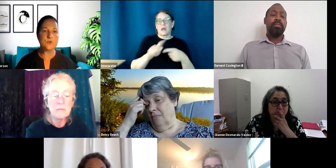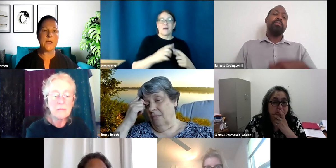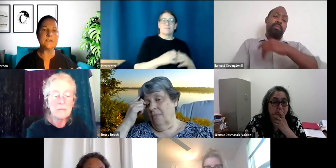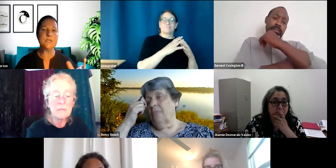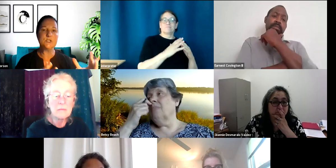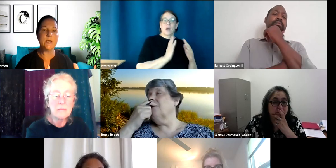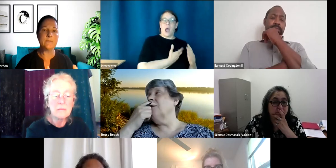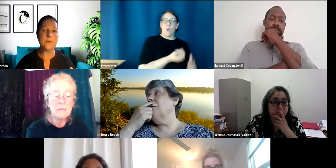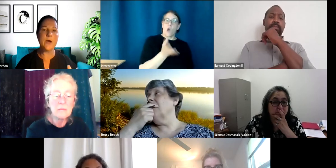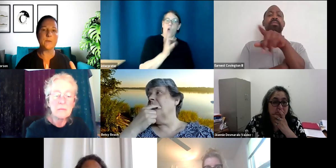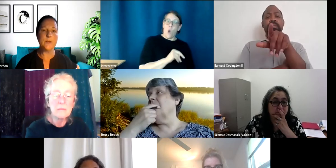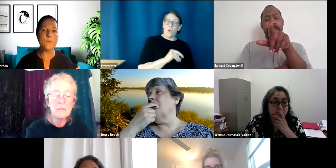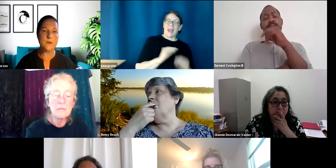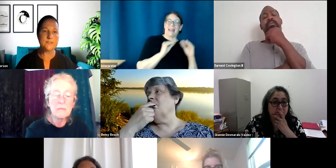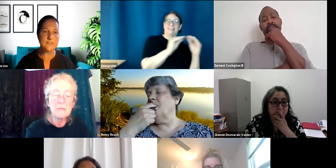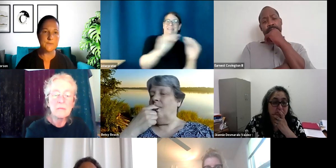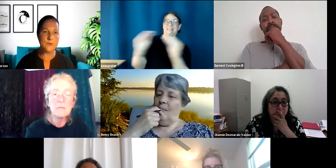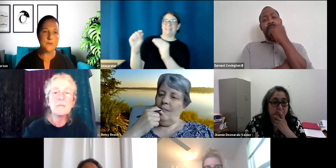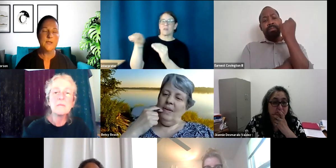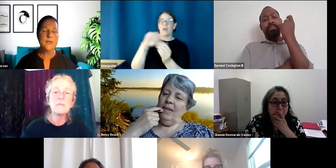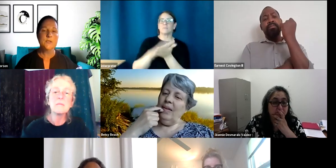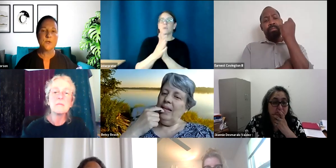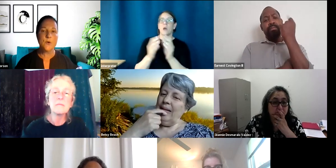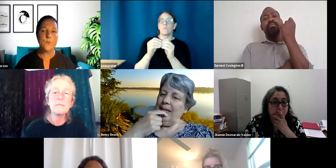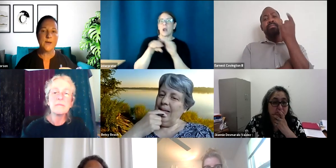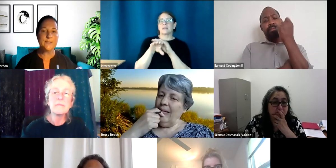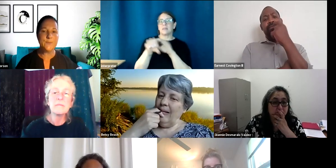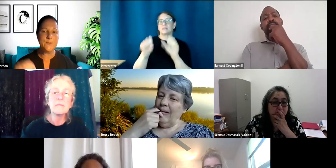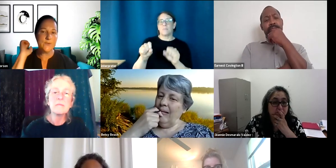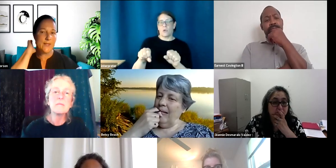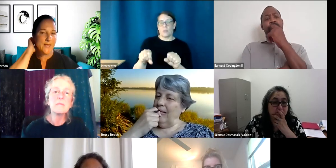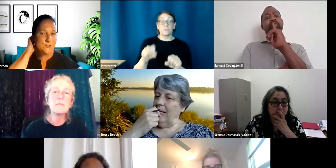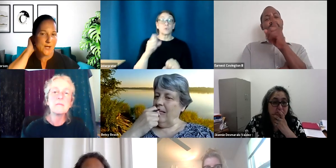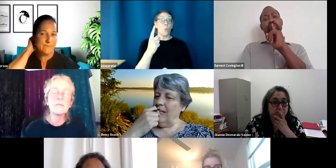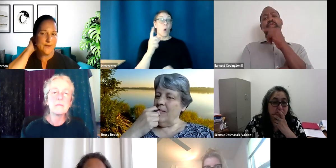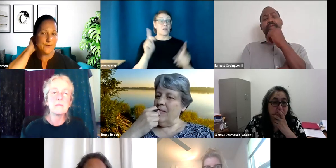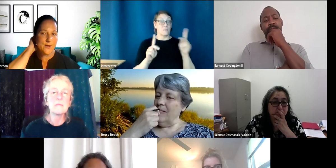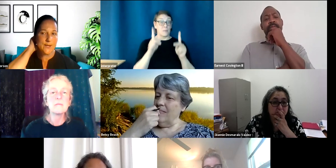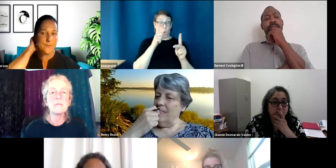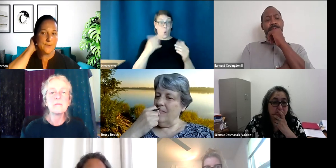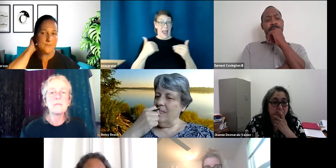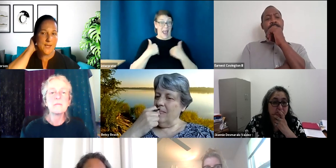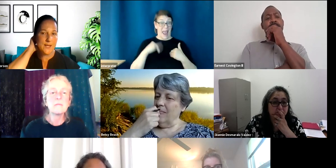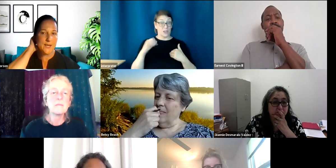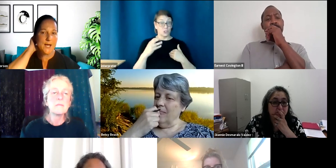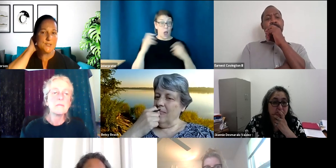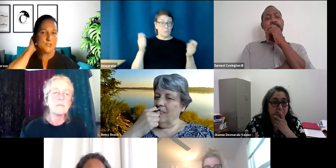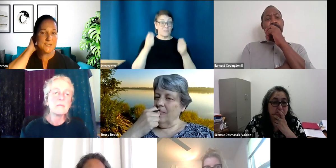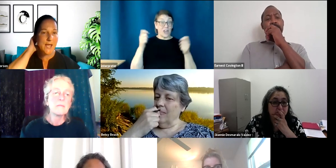and try to teach them how to be a more accessible. So one of the people that had a job fair coming up in May, I just